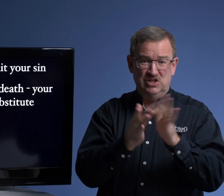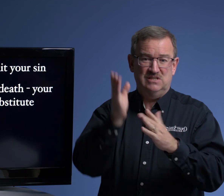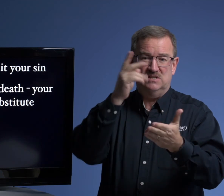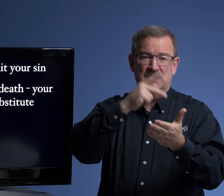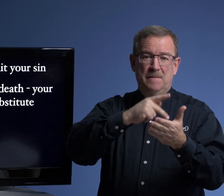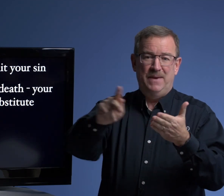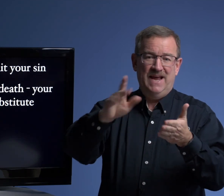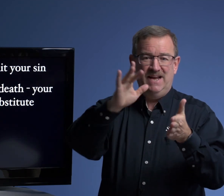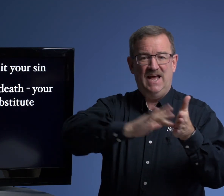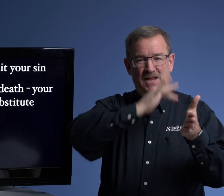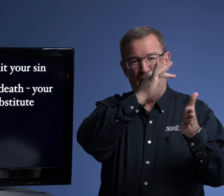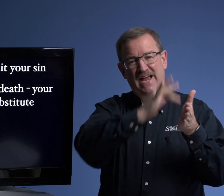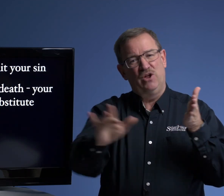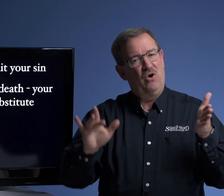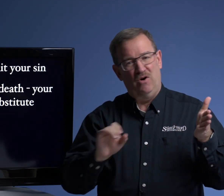Jesus paid and he paid off.